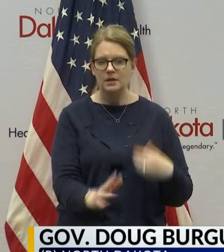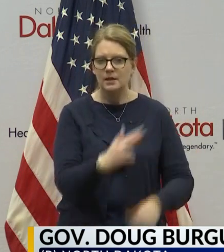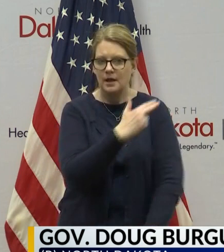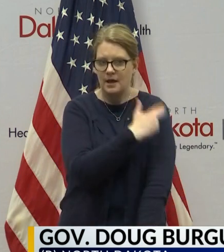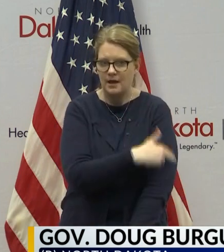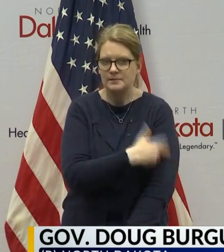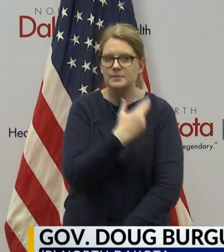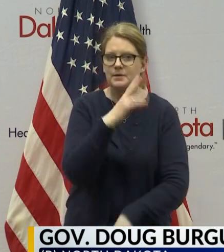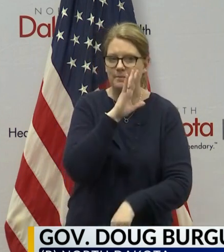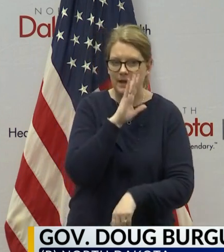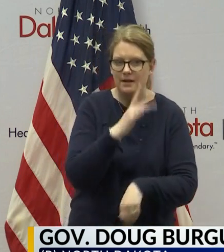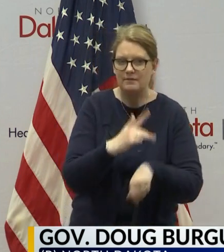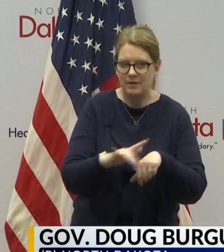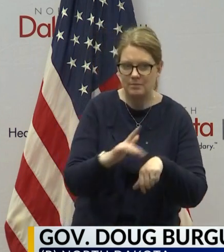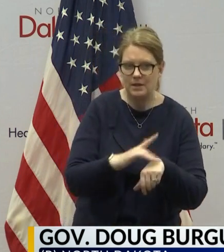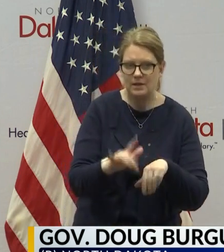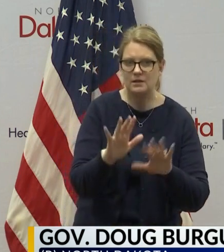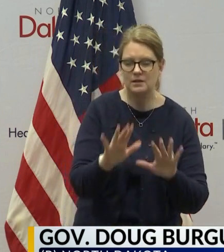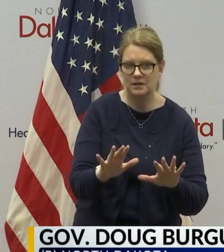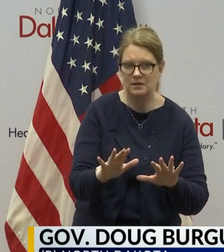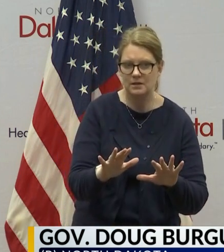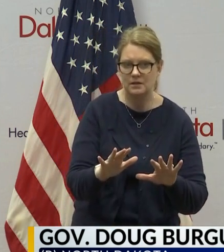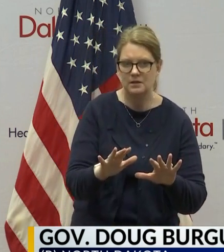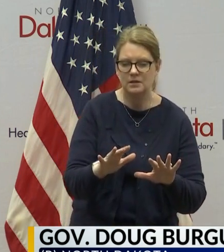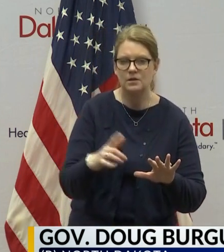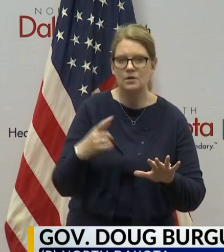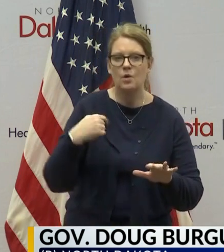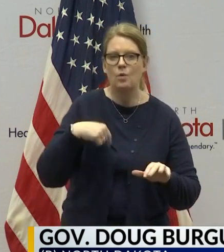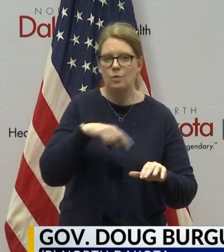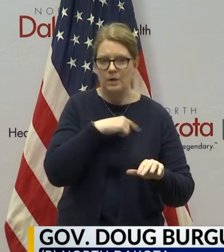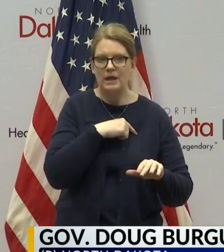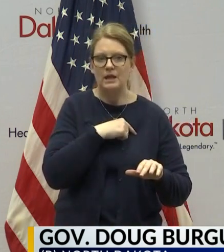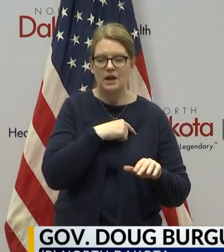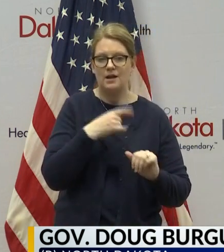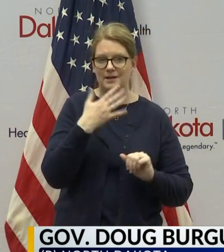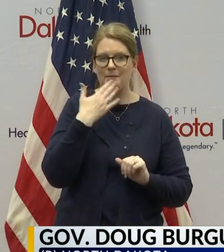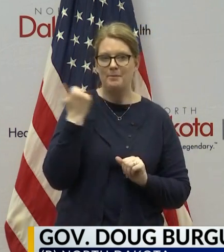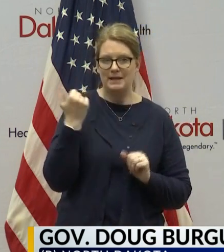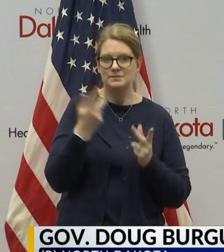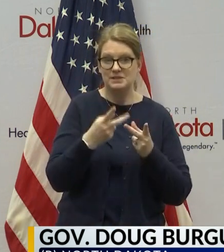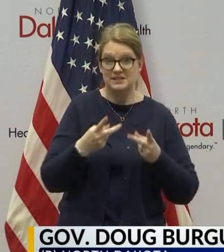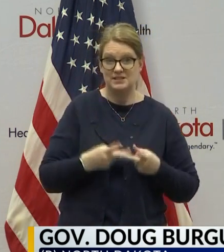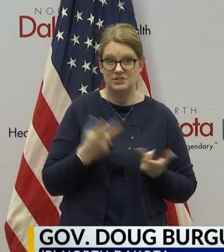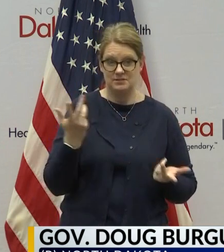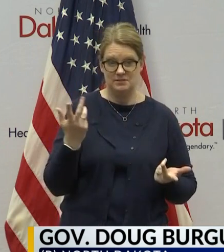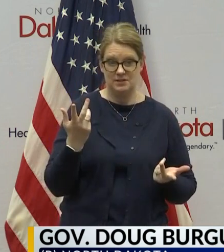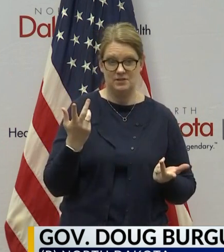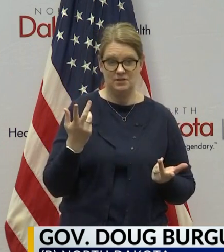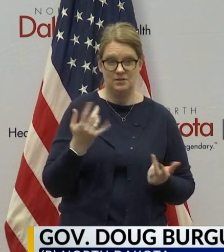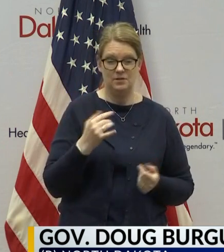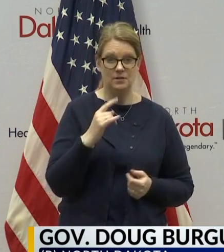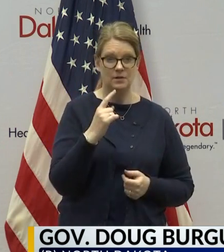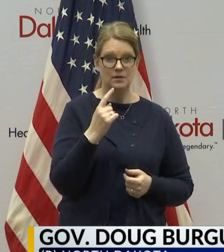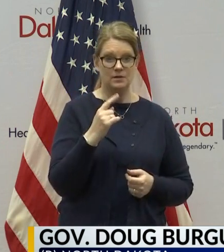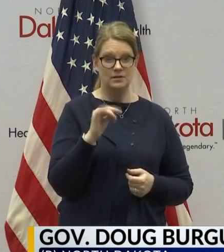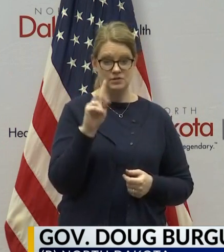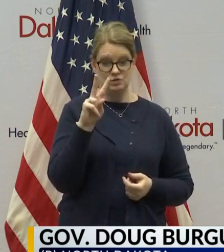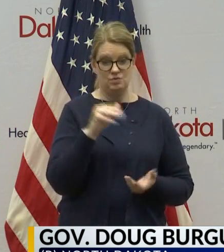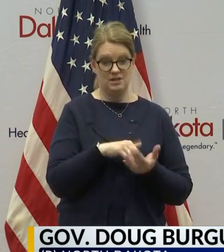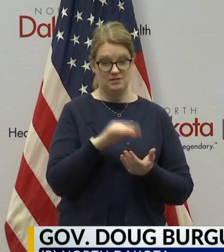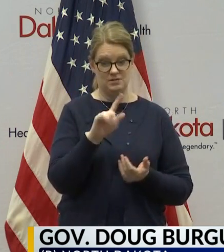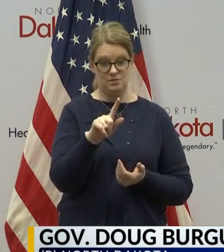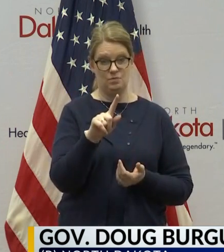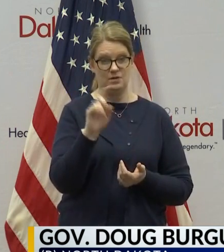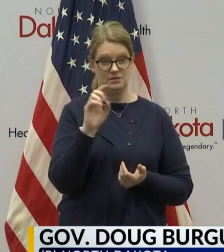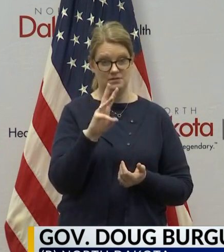hospital capacity, we are clearly one of the states that remains in the very best position because you do these two numbers, 1% at 2,600 is